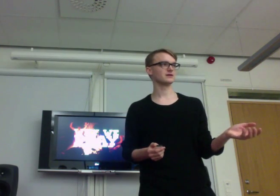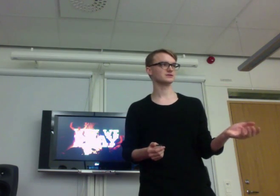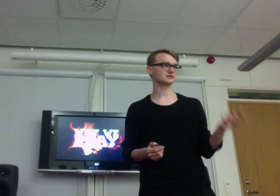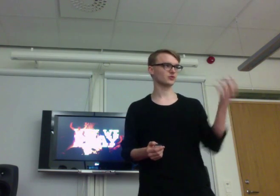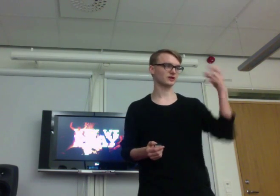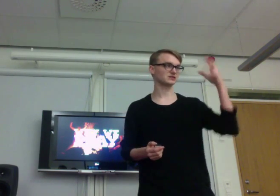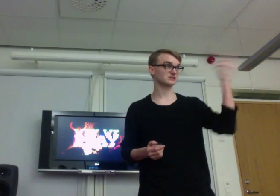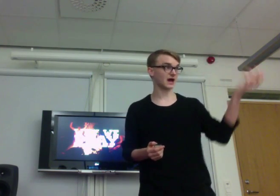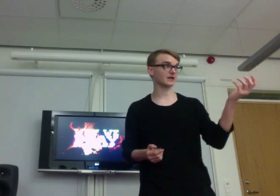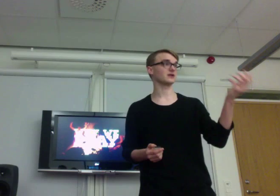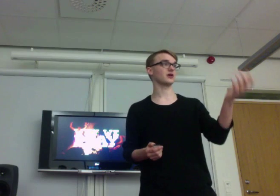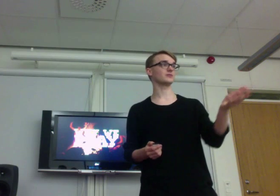Nordic-style LARP,